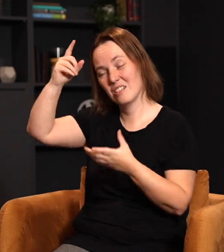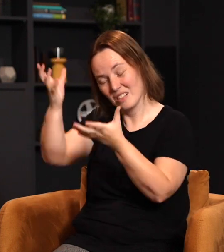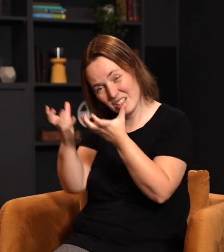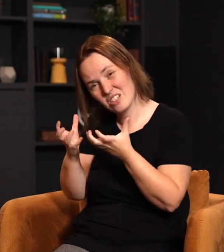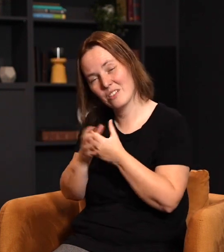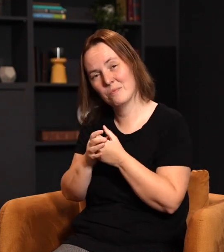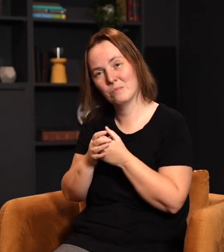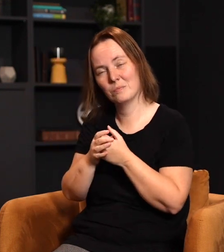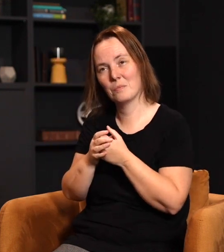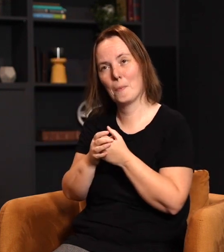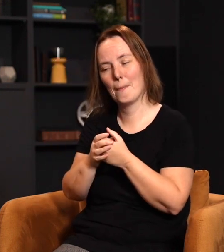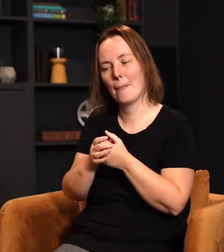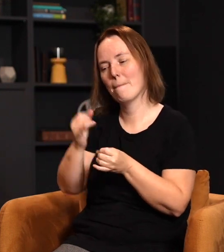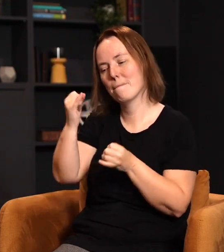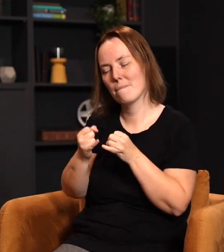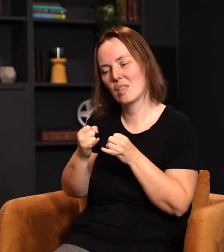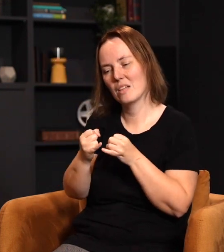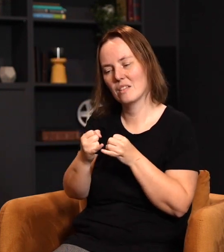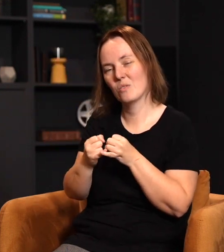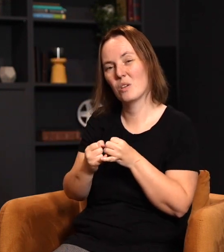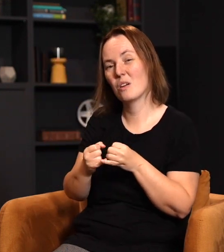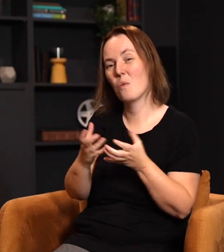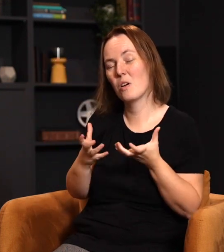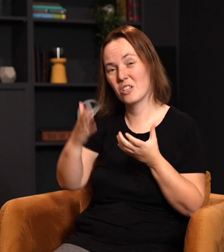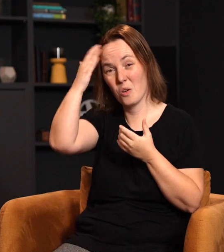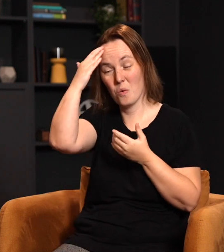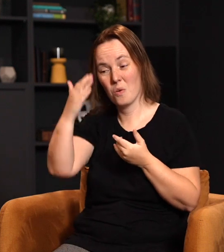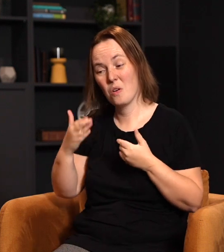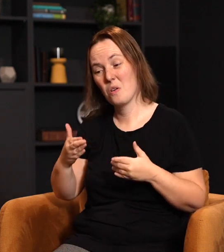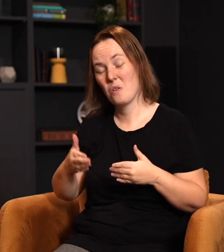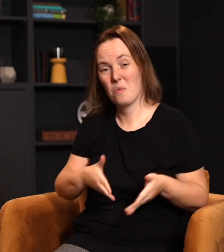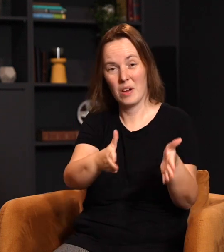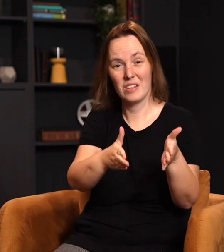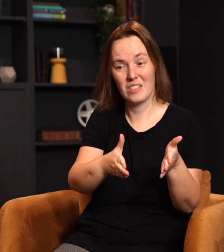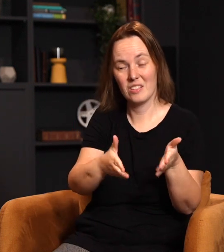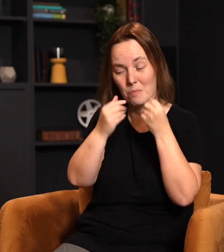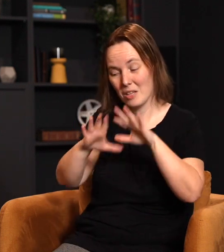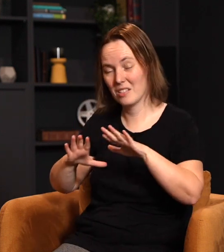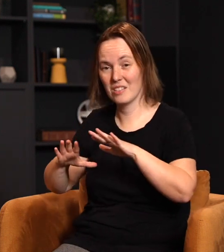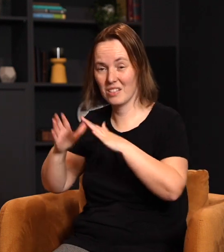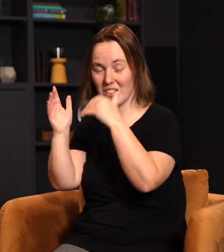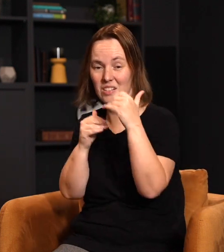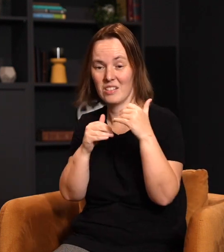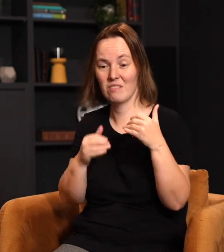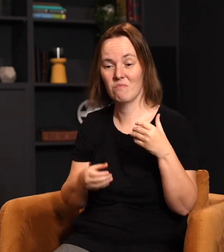the final idea. Simply, if we want to know ways that we can bless our city, it's just, maybe just try joining in some evangelism opportunity